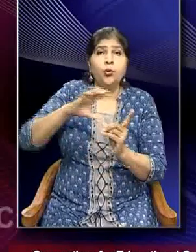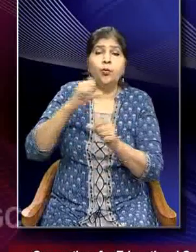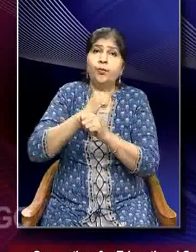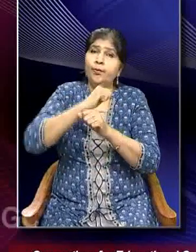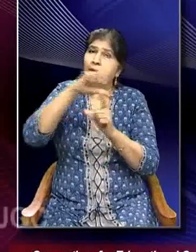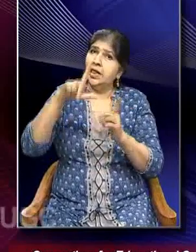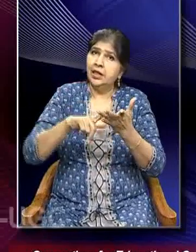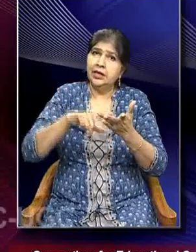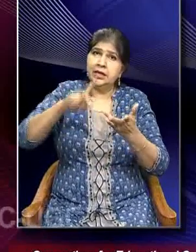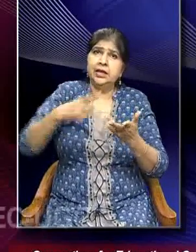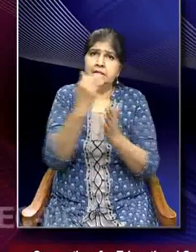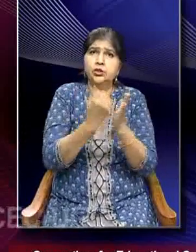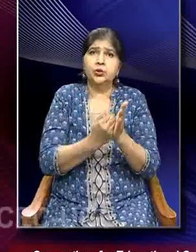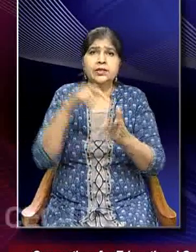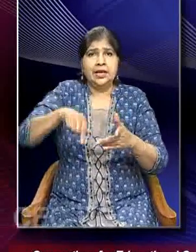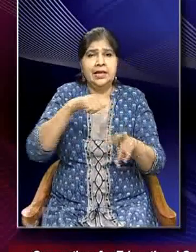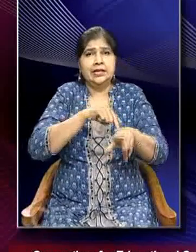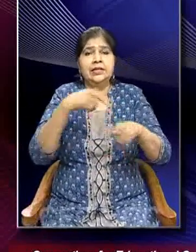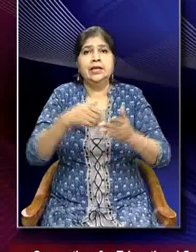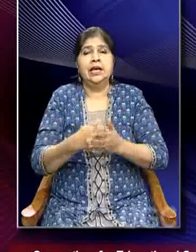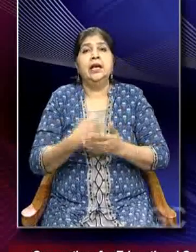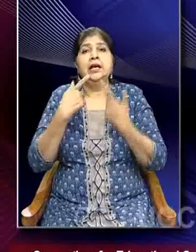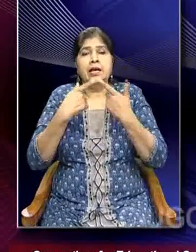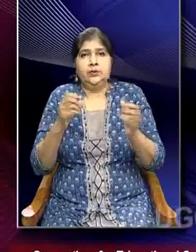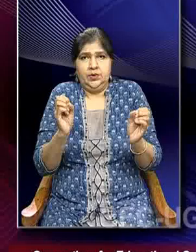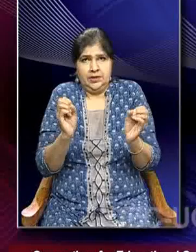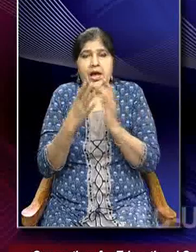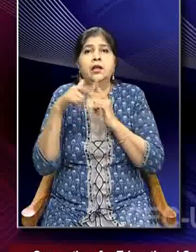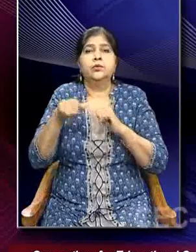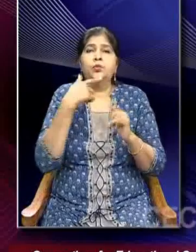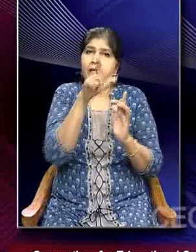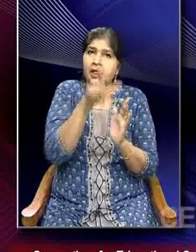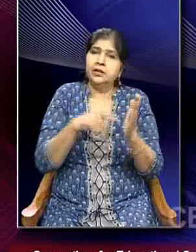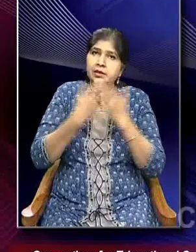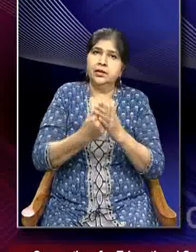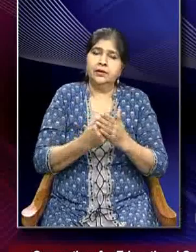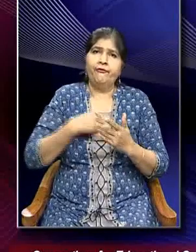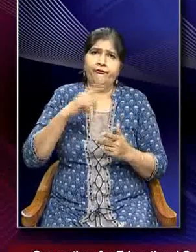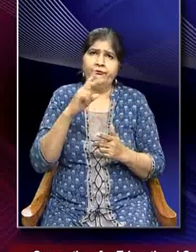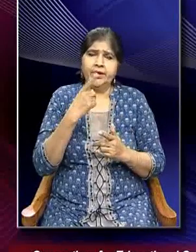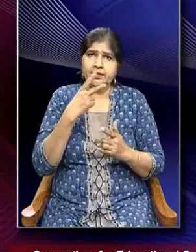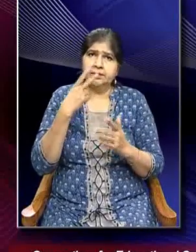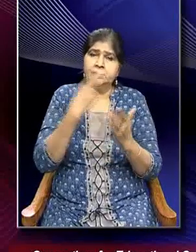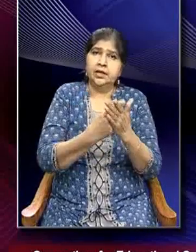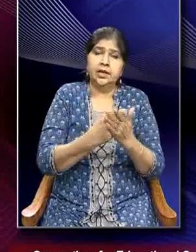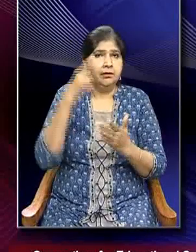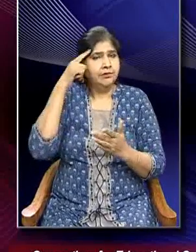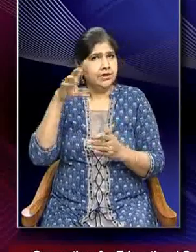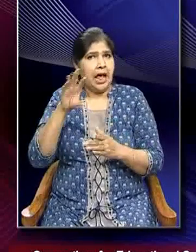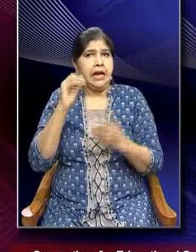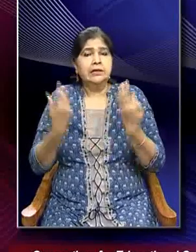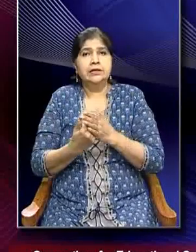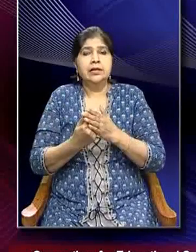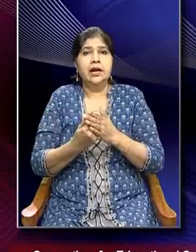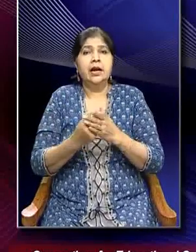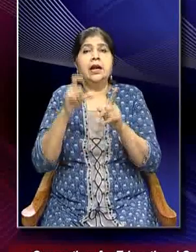times. As we begin the lecture, let us first understand the